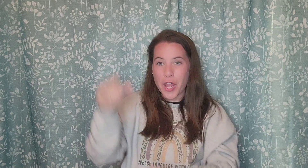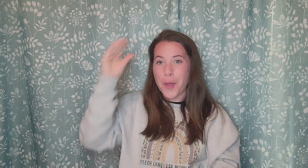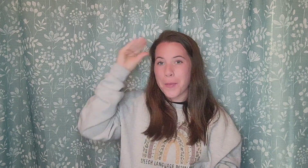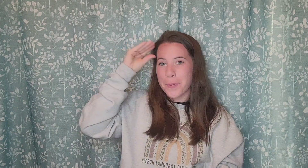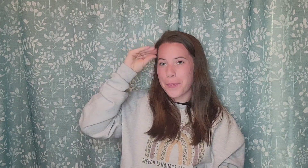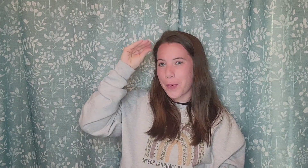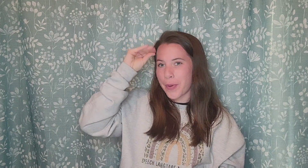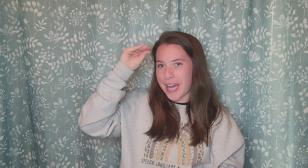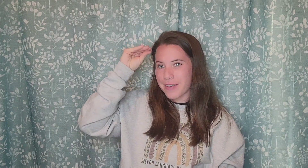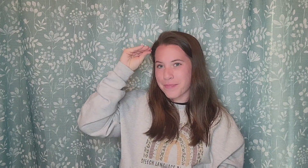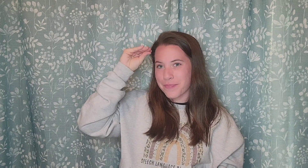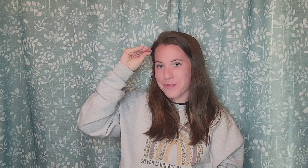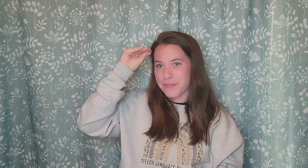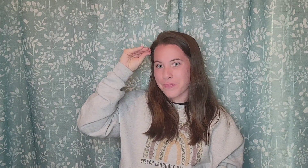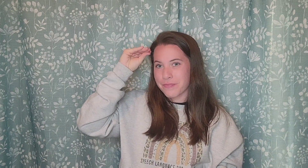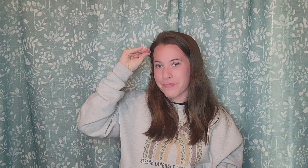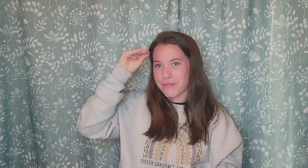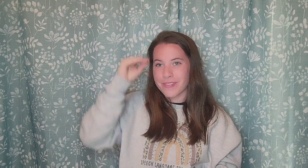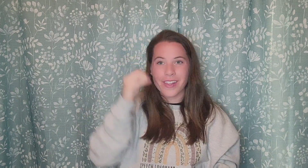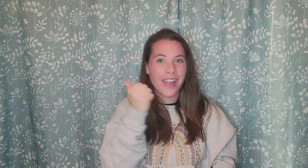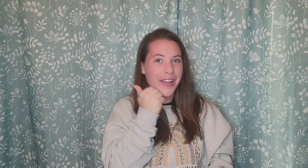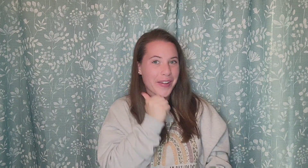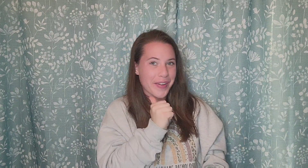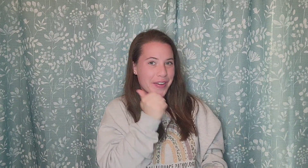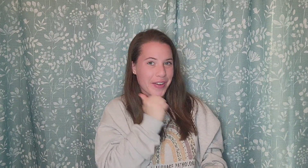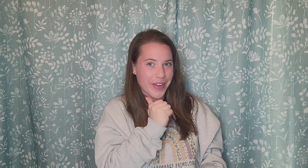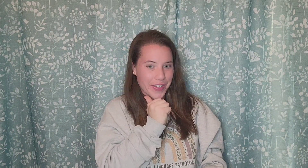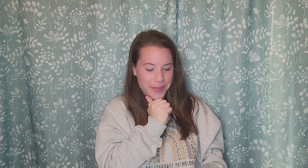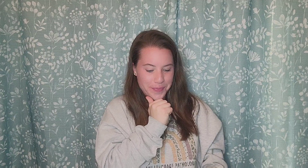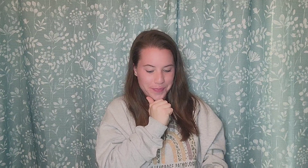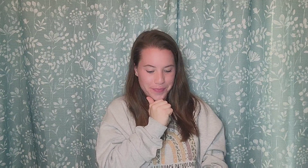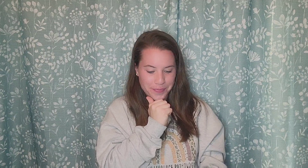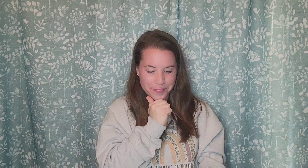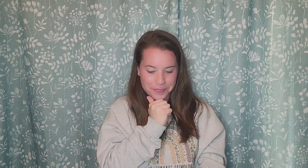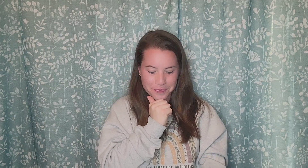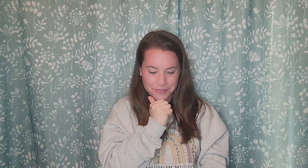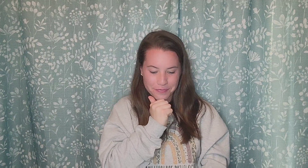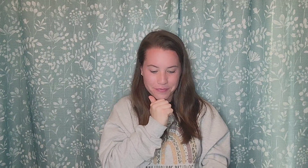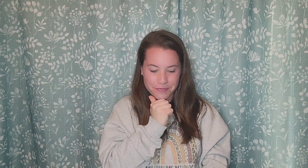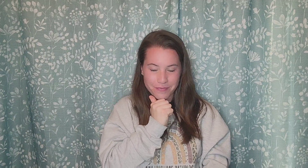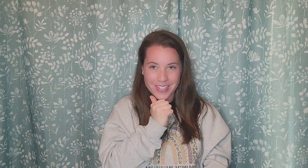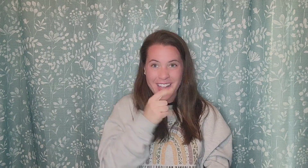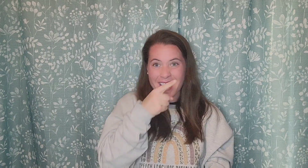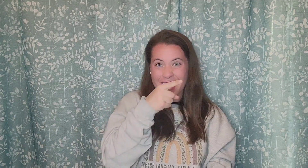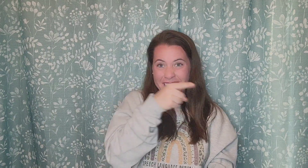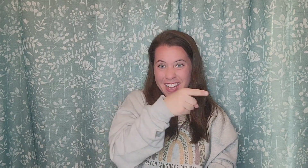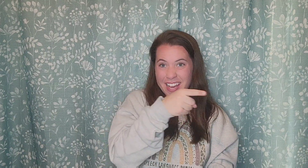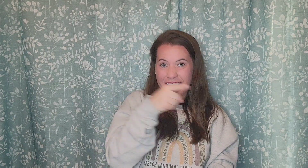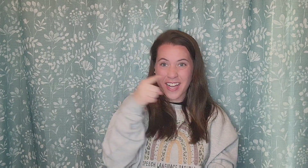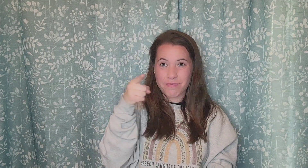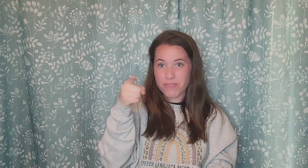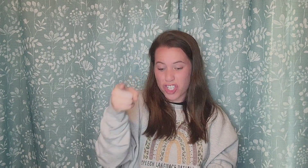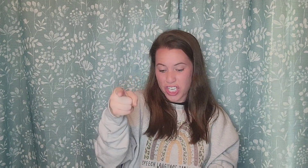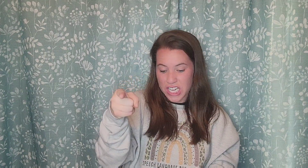boy girl he she